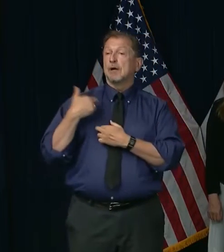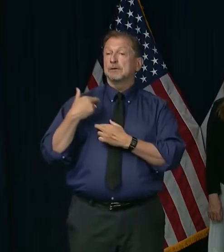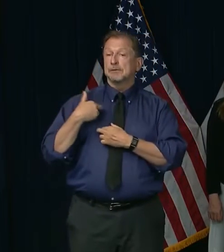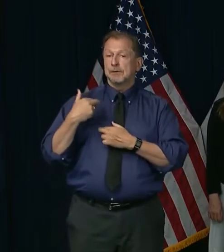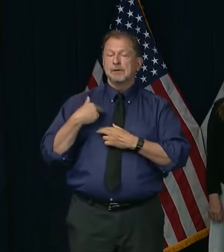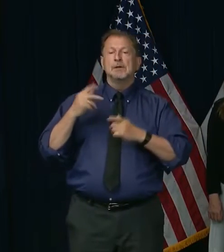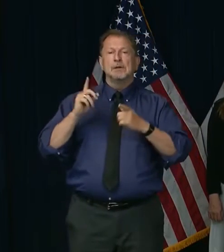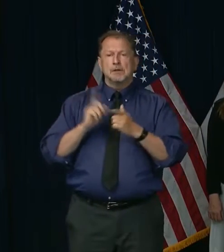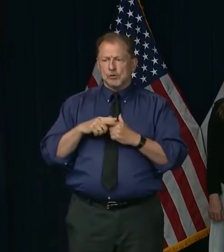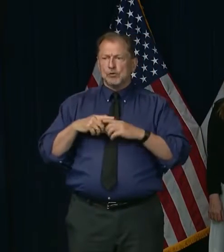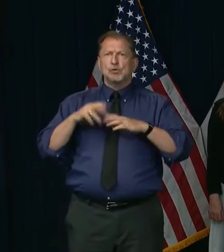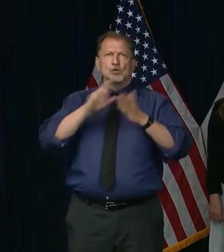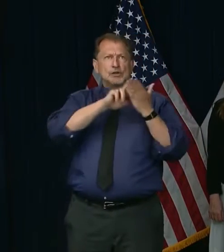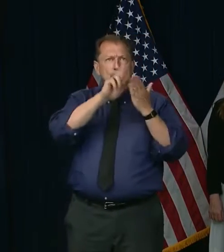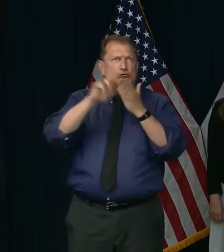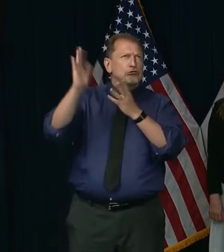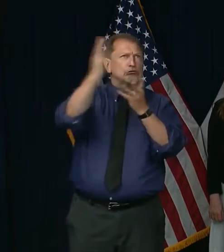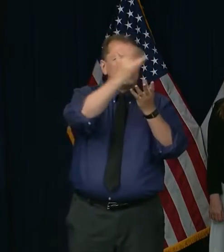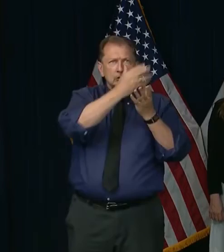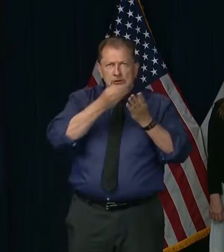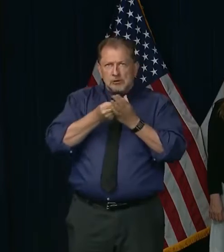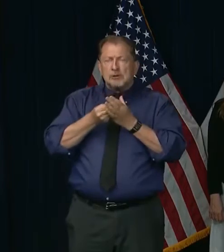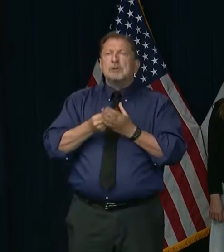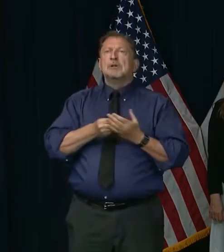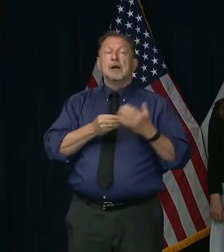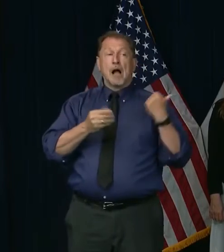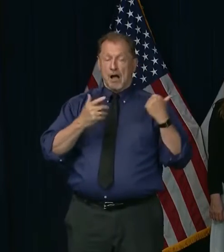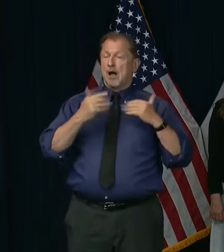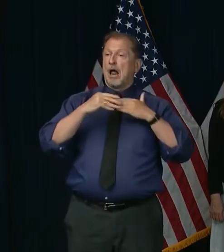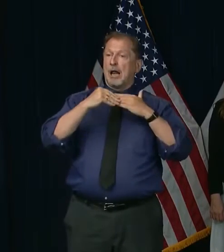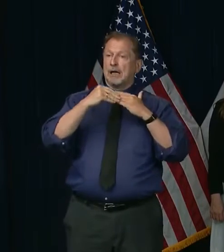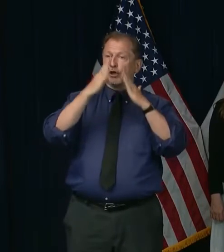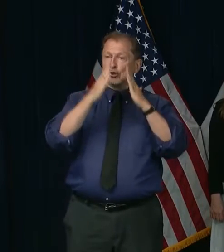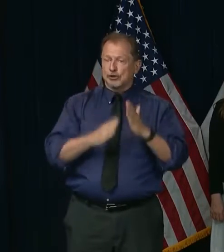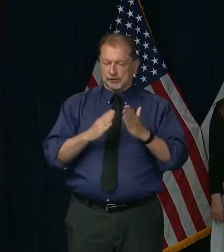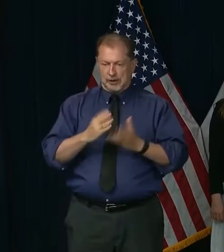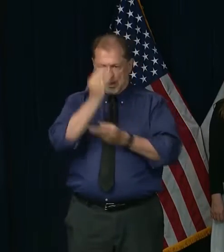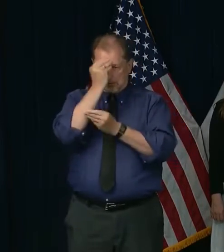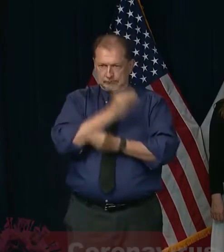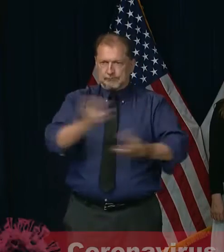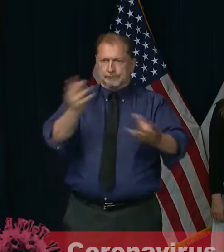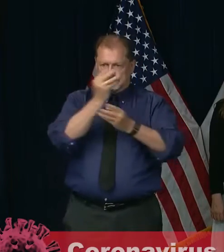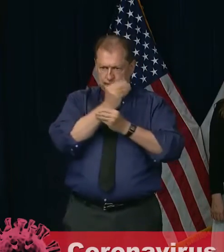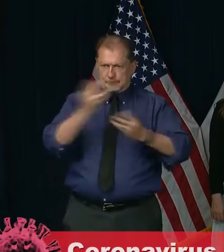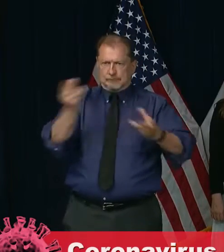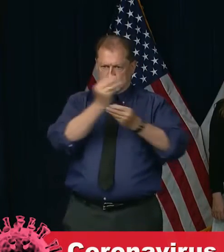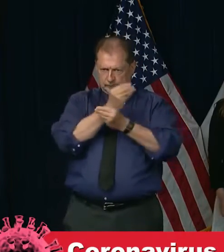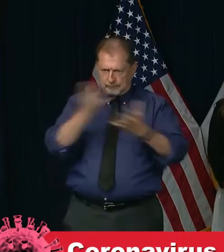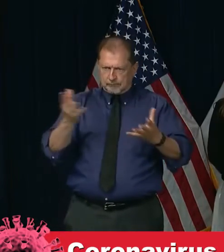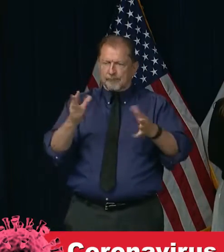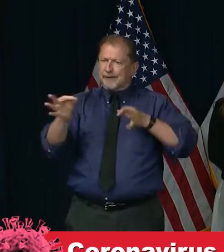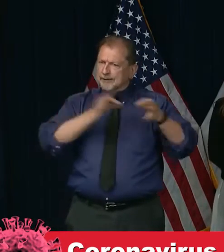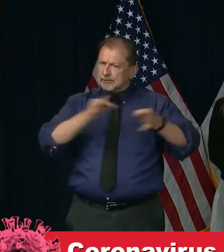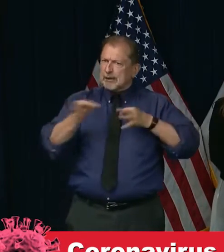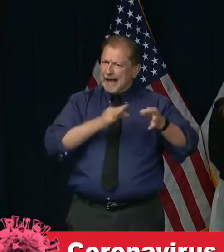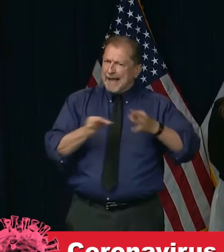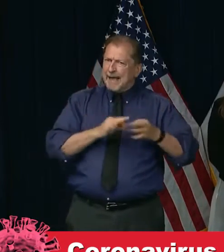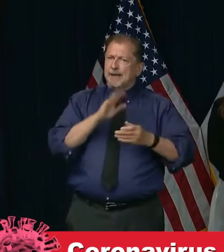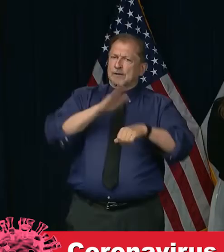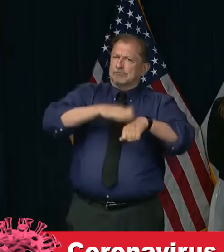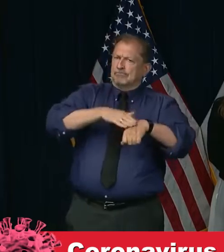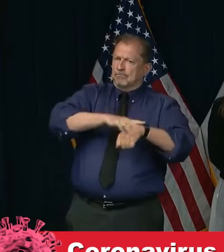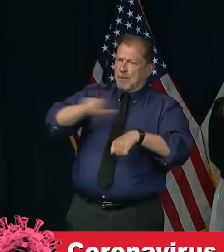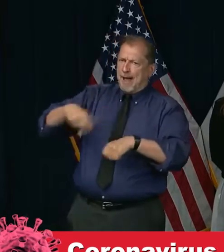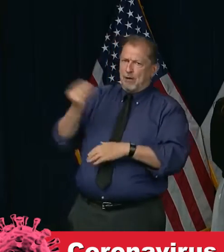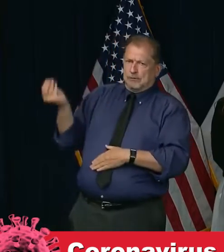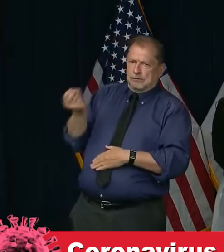to gather the best available data and the best available science and share that information with everyone. And in